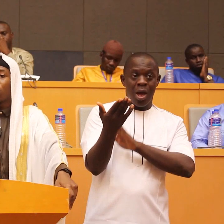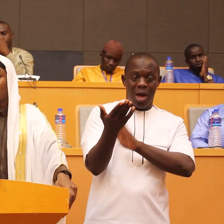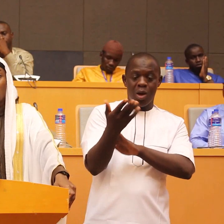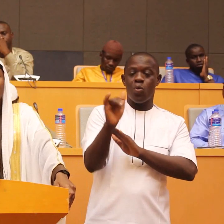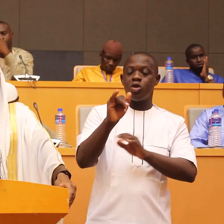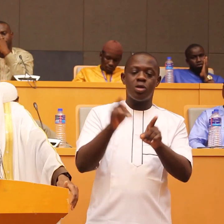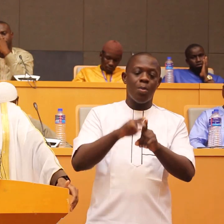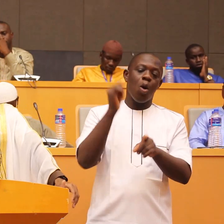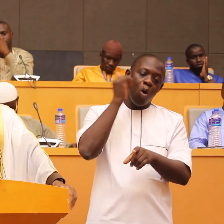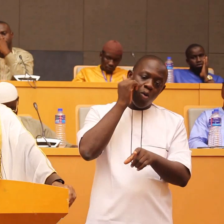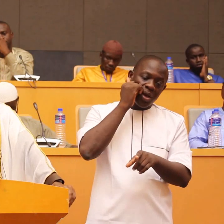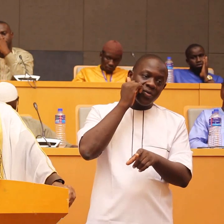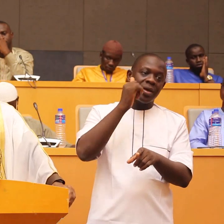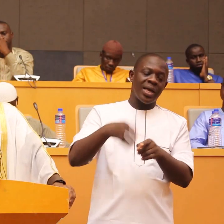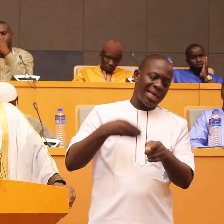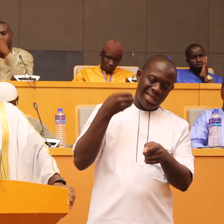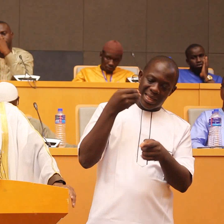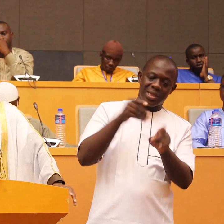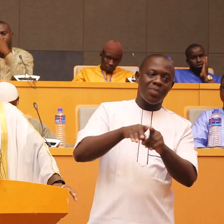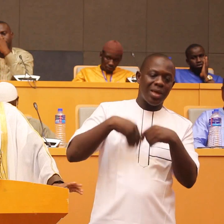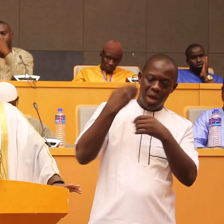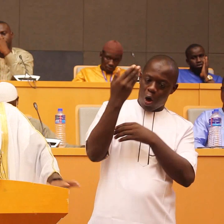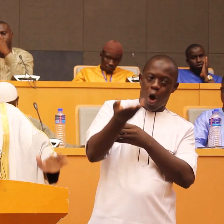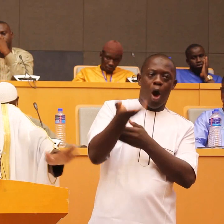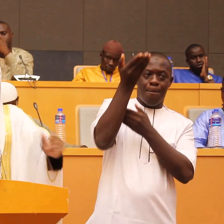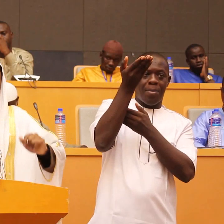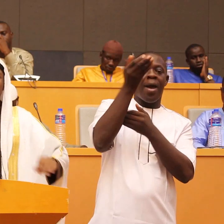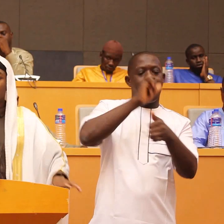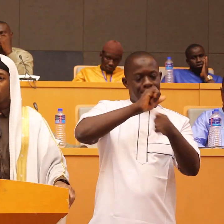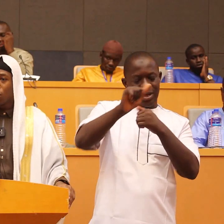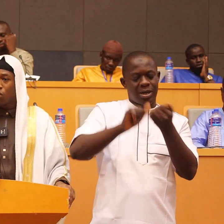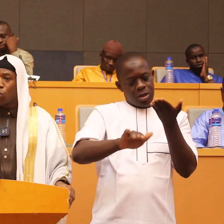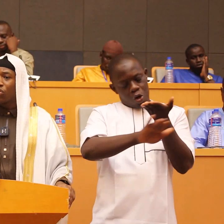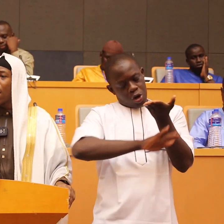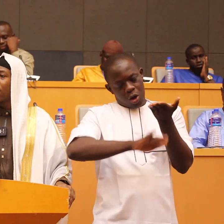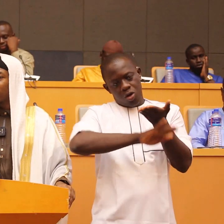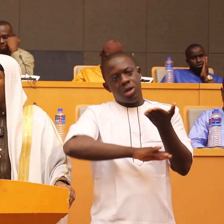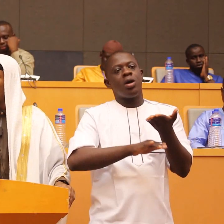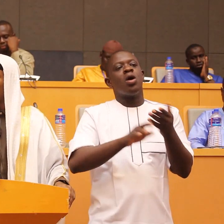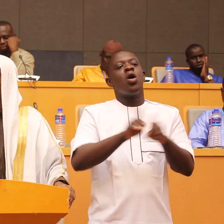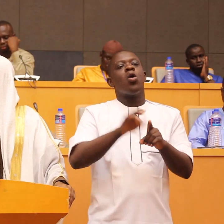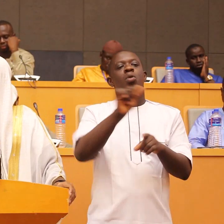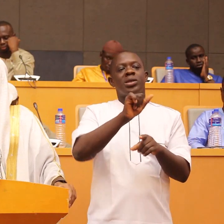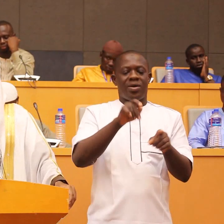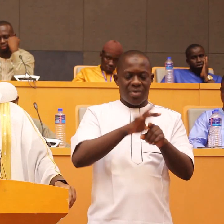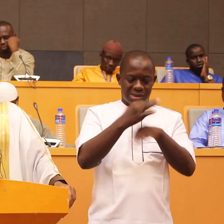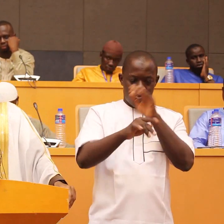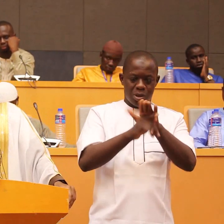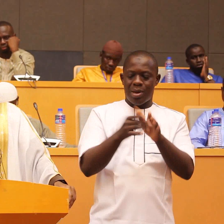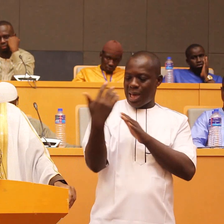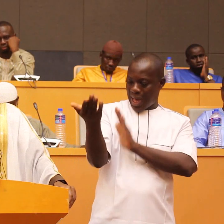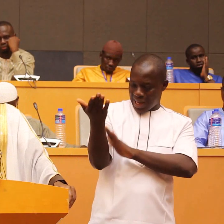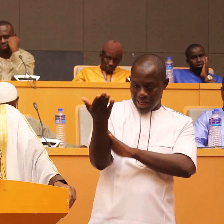up or the upper hand is always better than the lower one which hand is the you know upper one